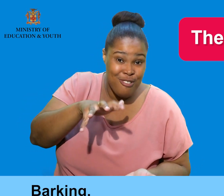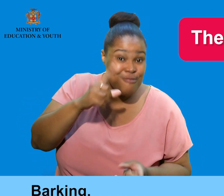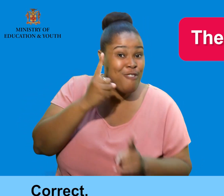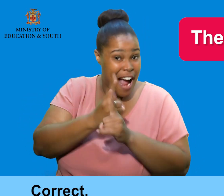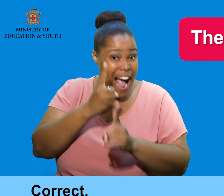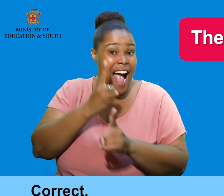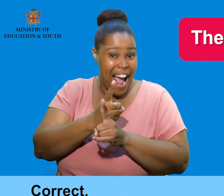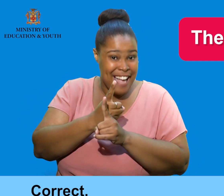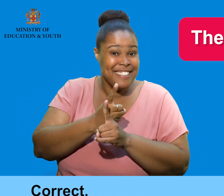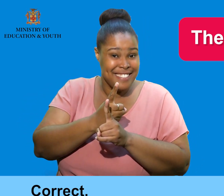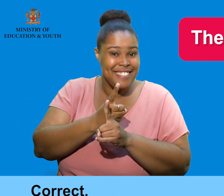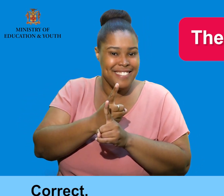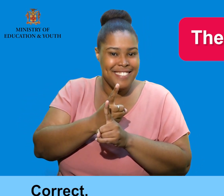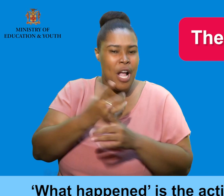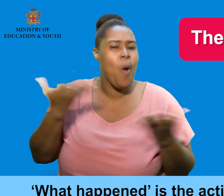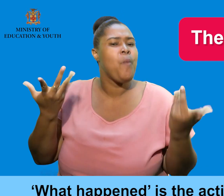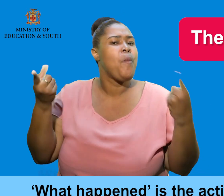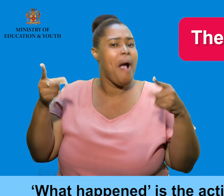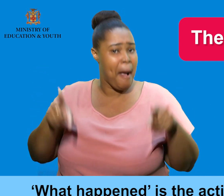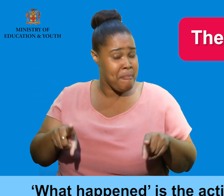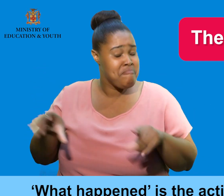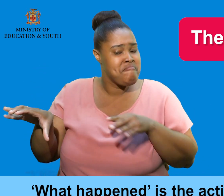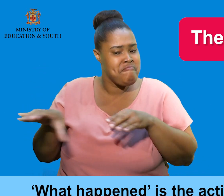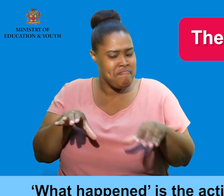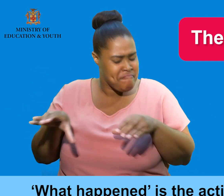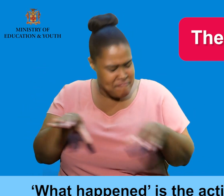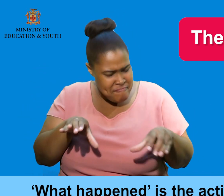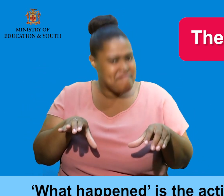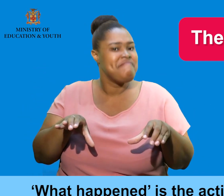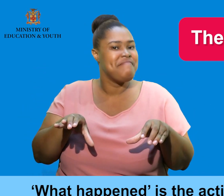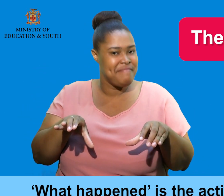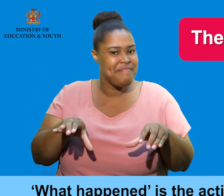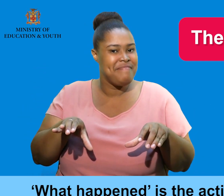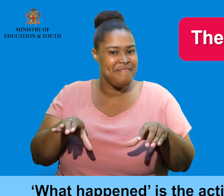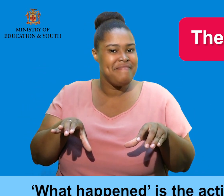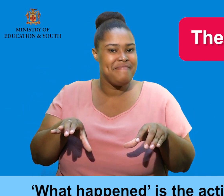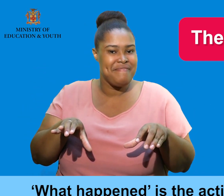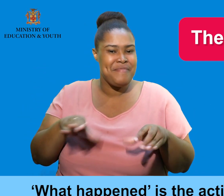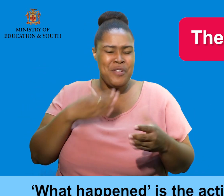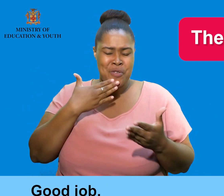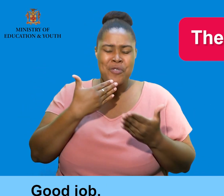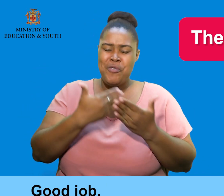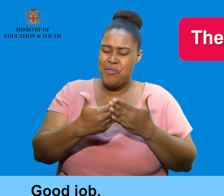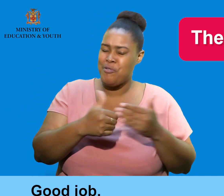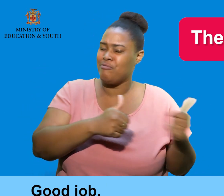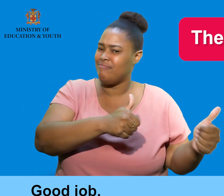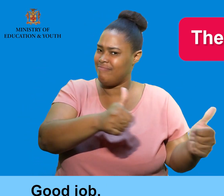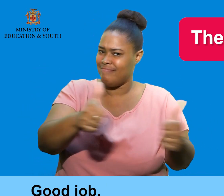Correct. What happened is the action. Good job.